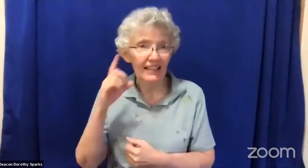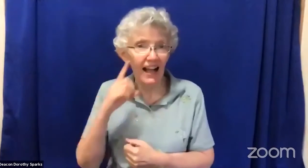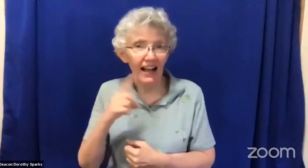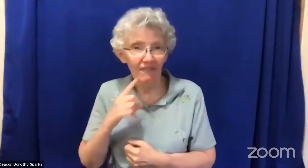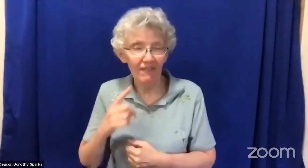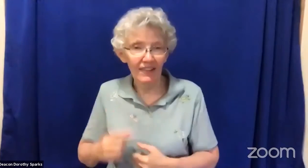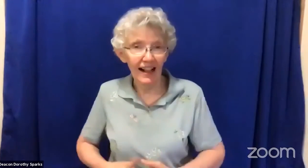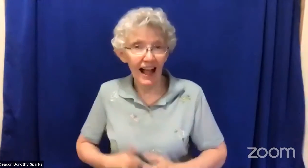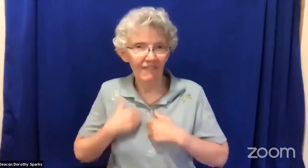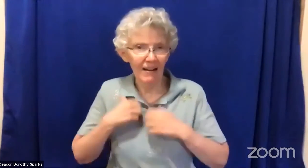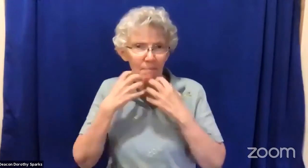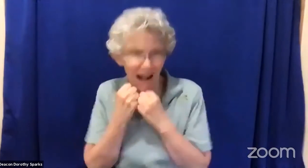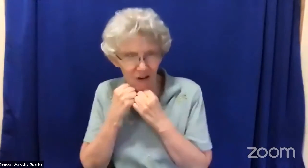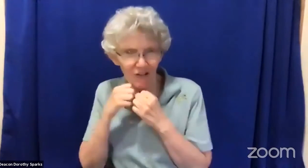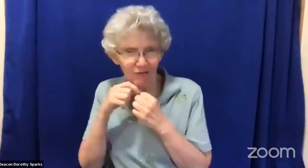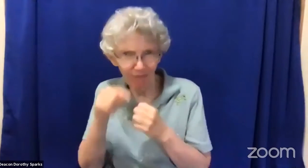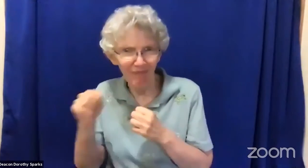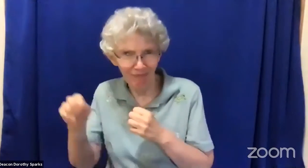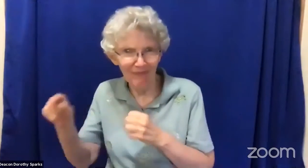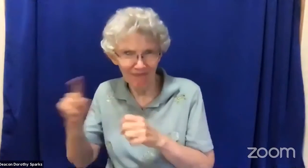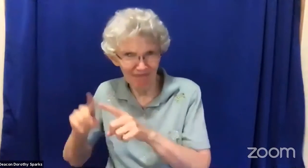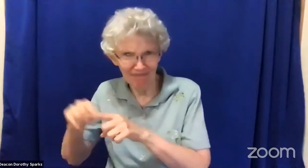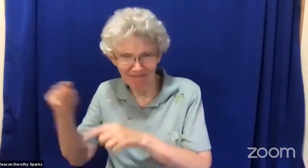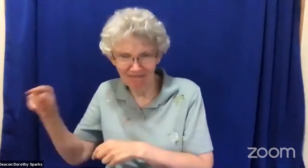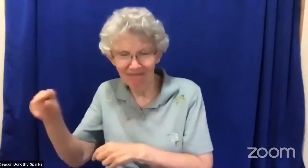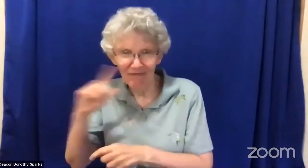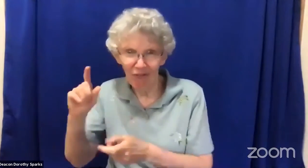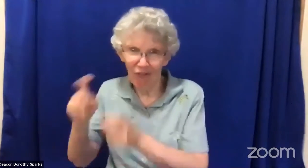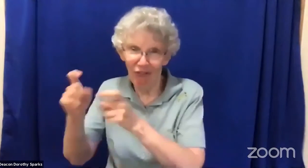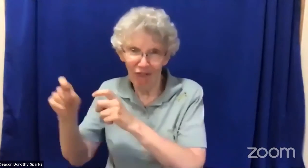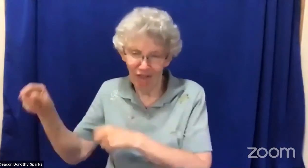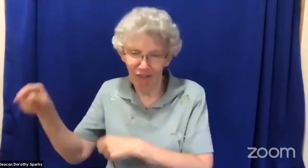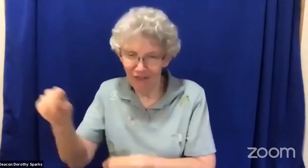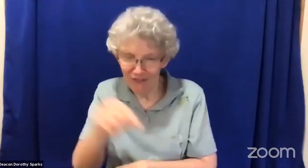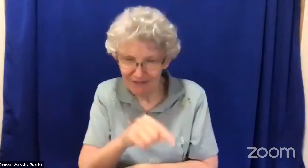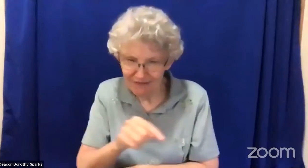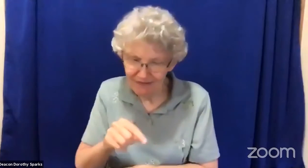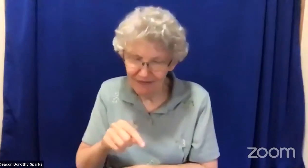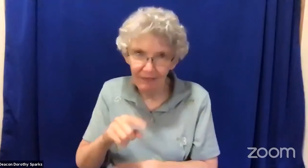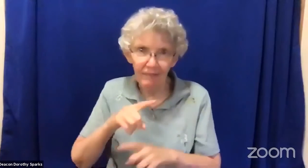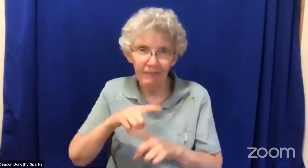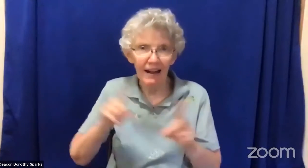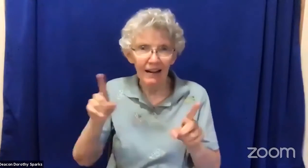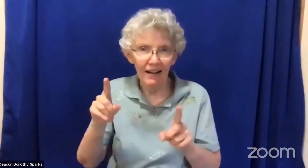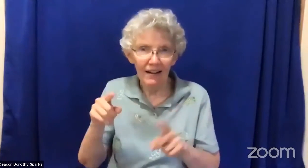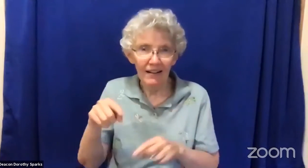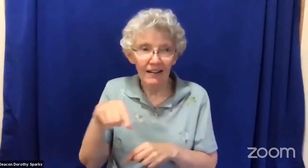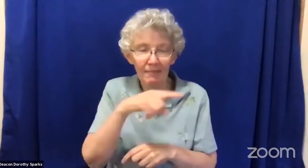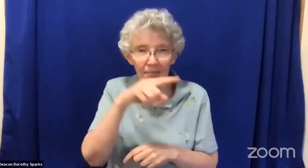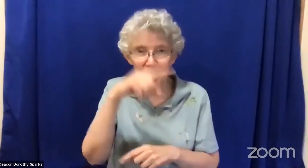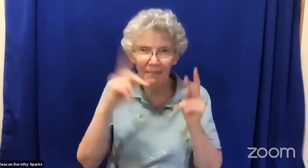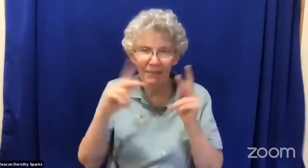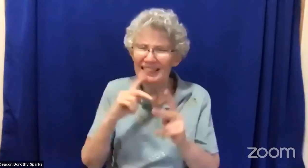matter or death lives matter. So I've seen a variation on this thing.